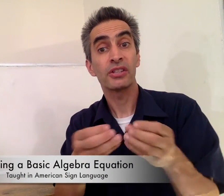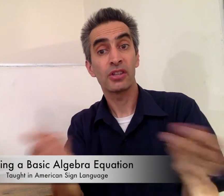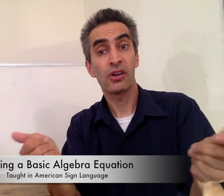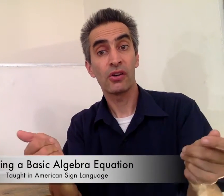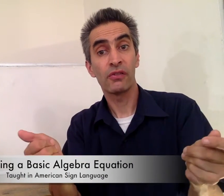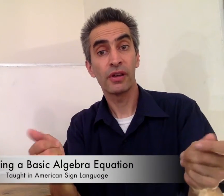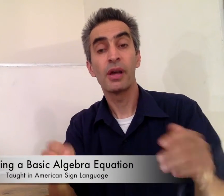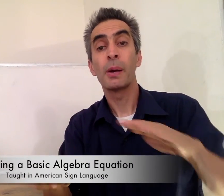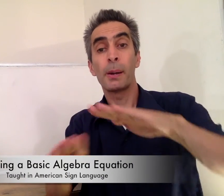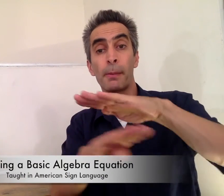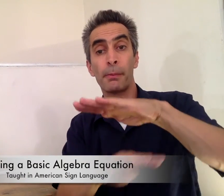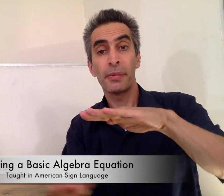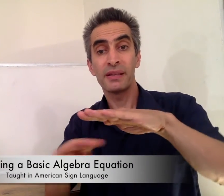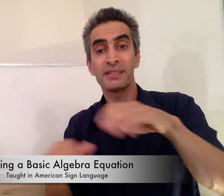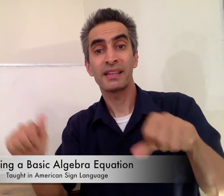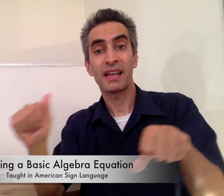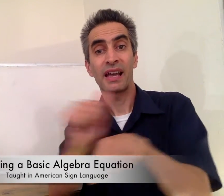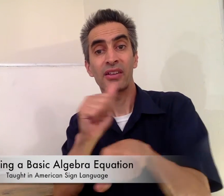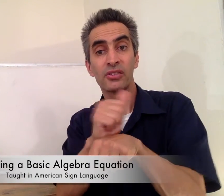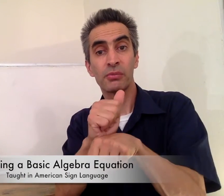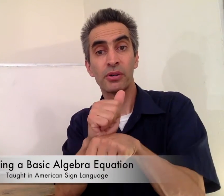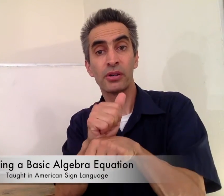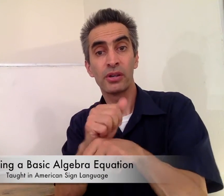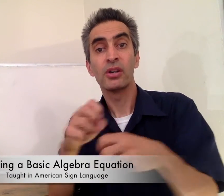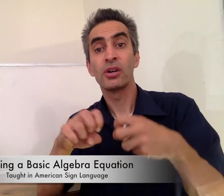Now I'm going to show you how to solve a basic algebra problem.